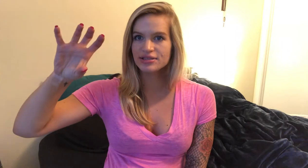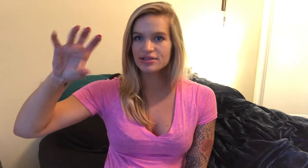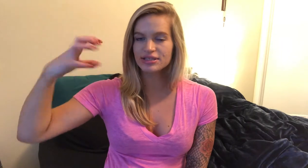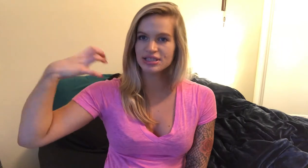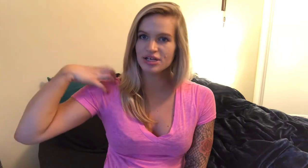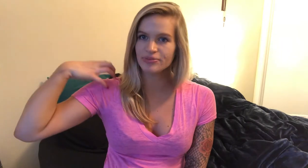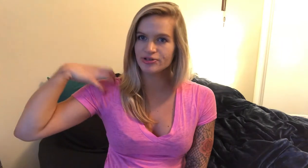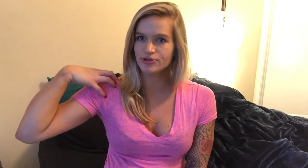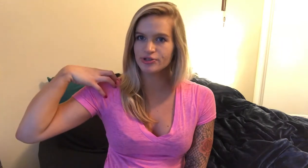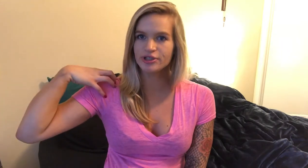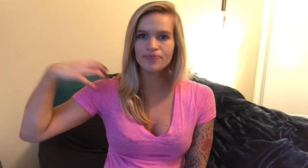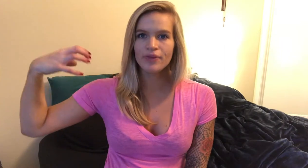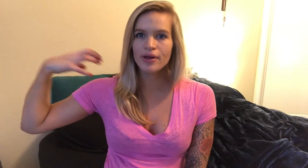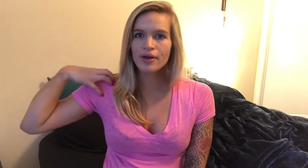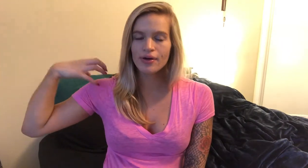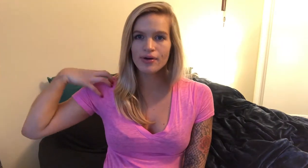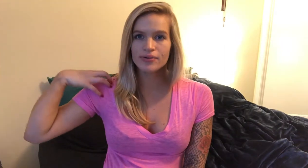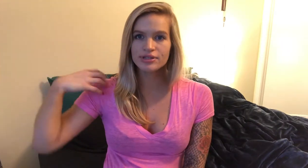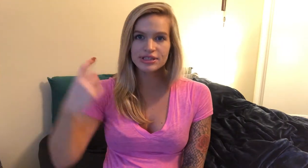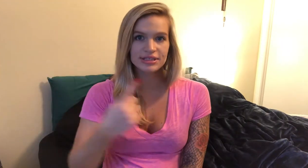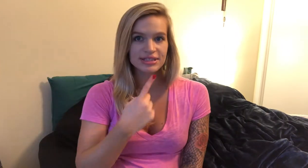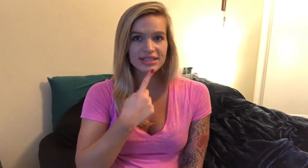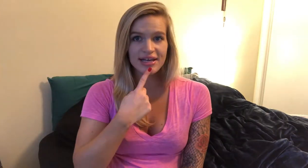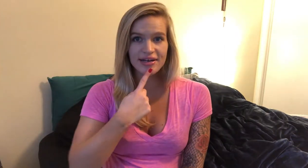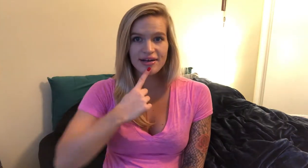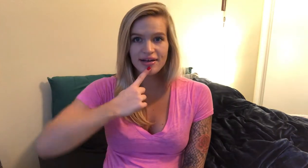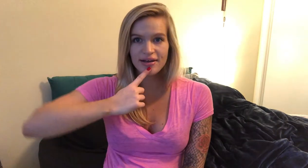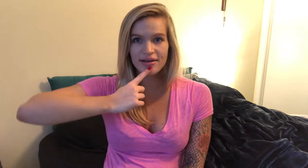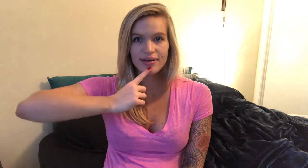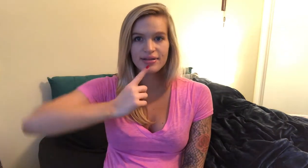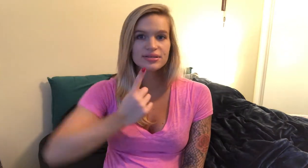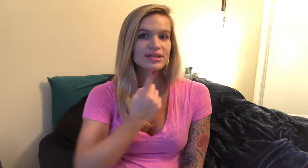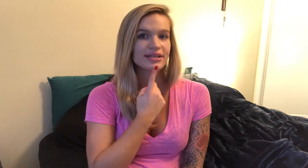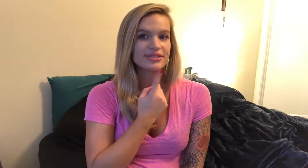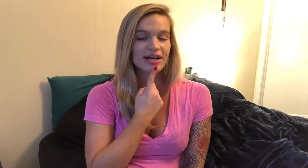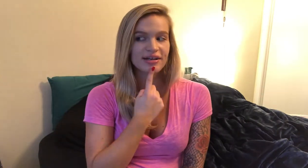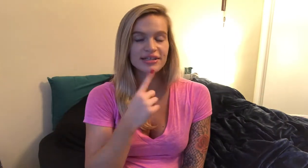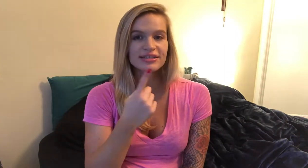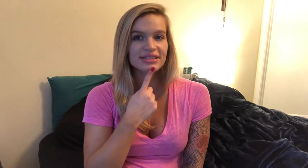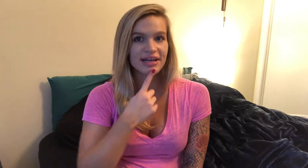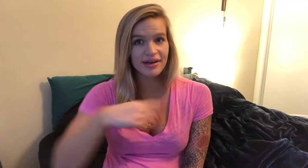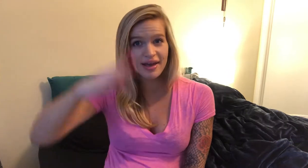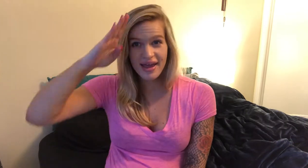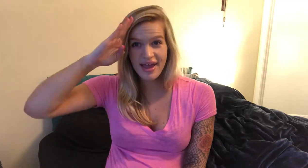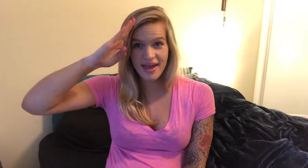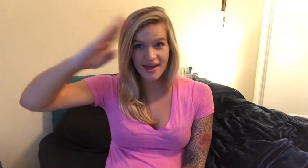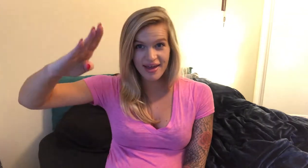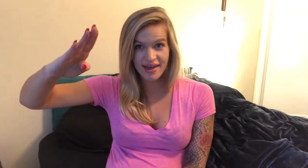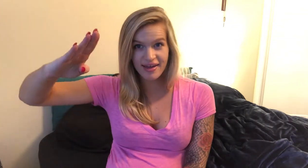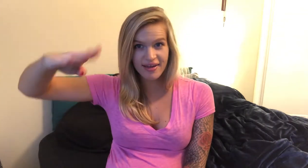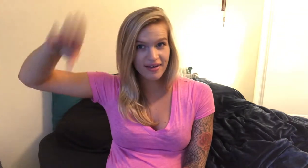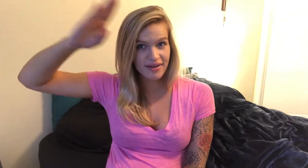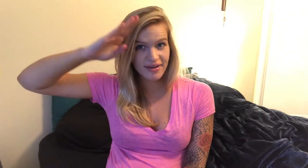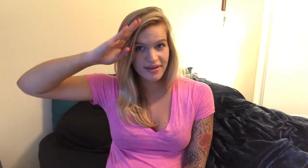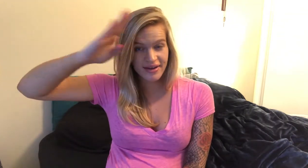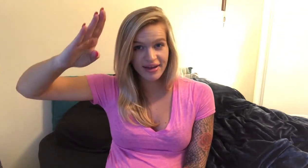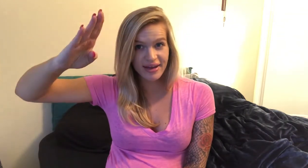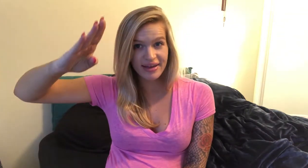just cup your shoulder coach said it's like you're talking said hey hey